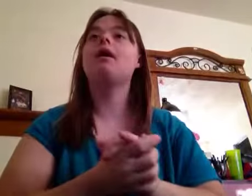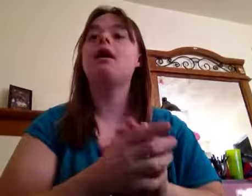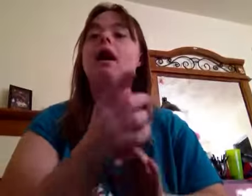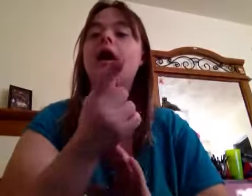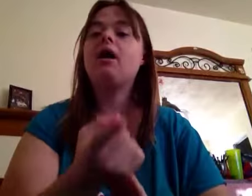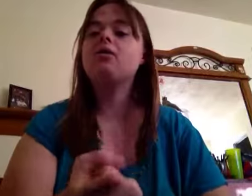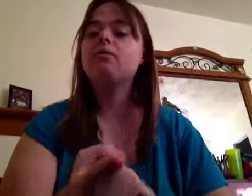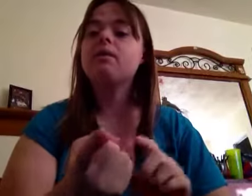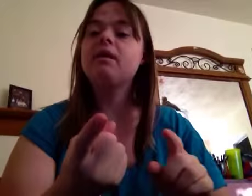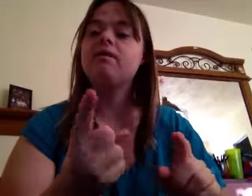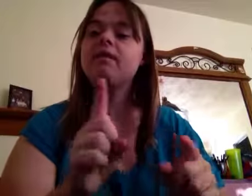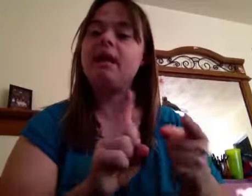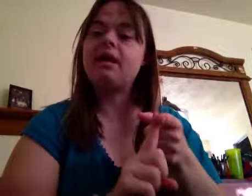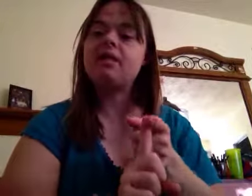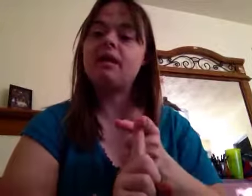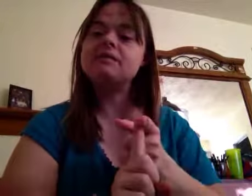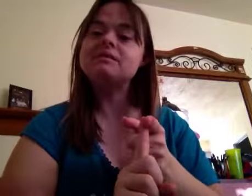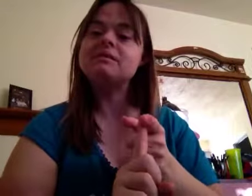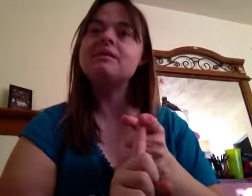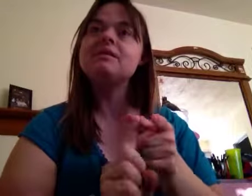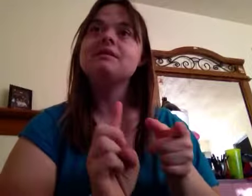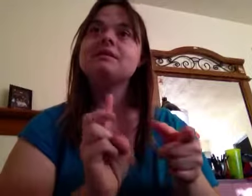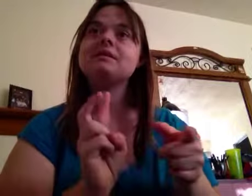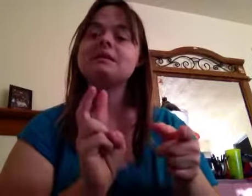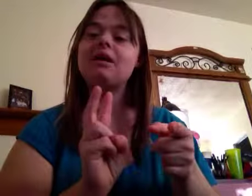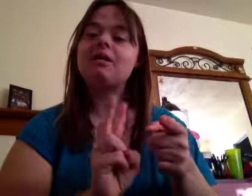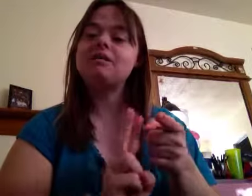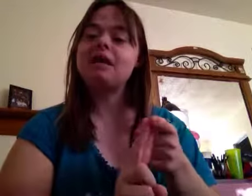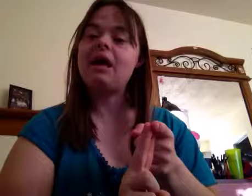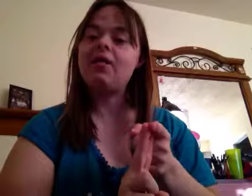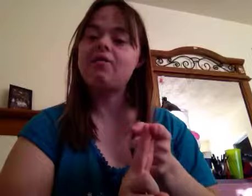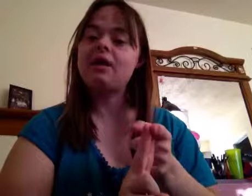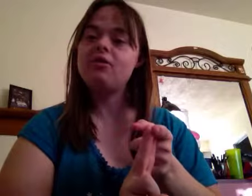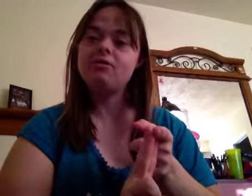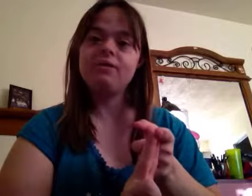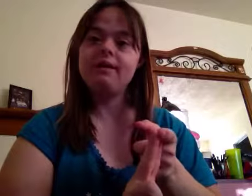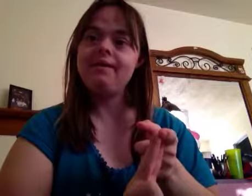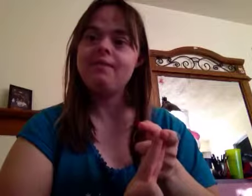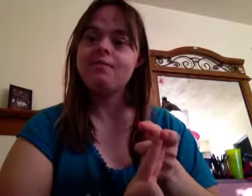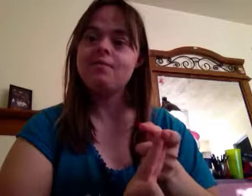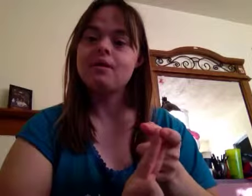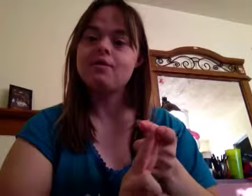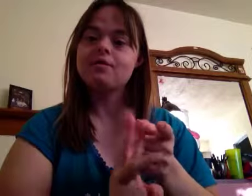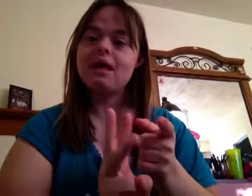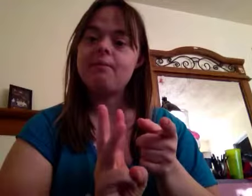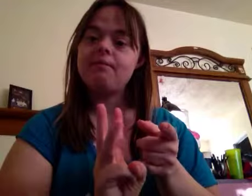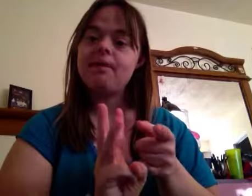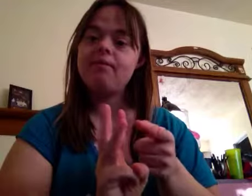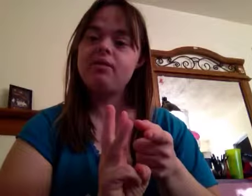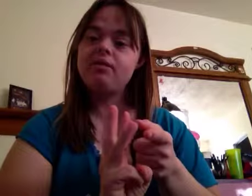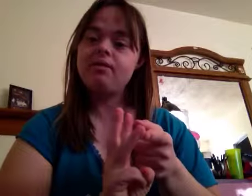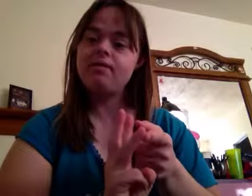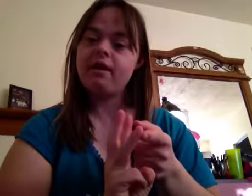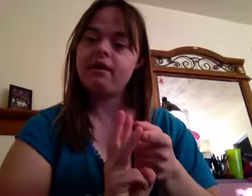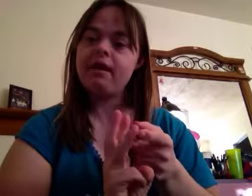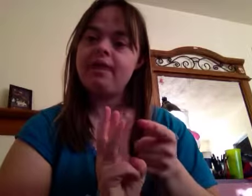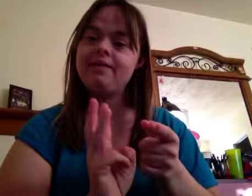I also believe in Santa Claus. Santa Claus elves, I do believe. I believe in the two fairy and